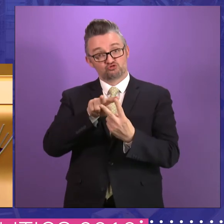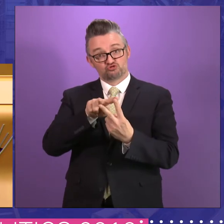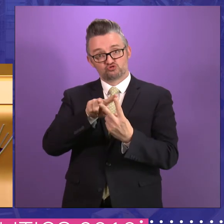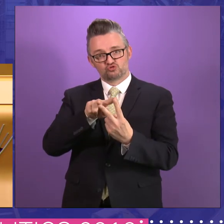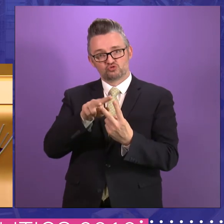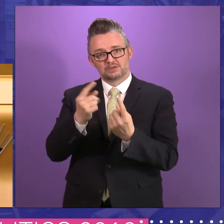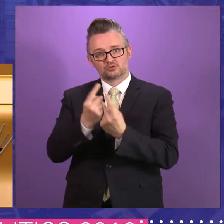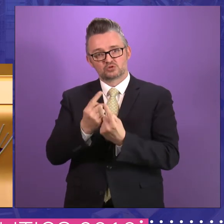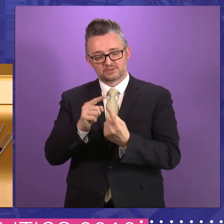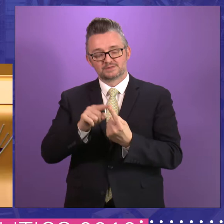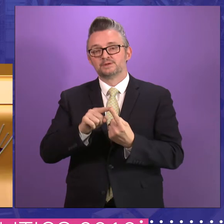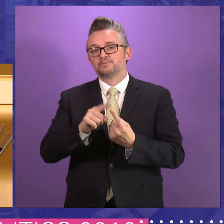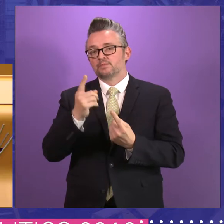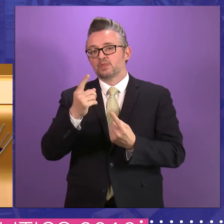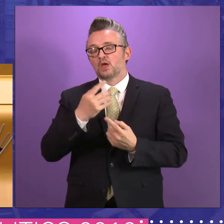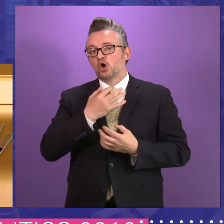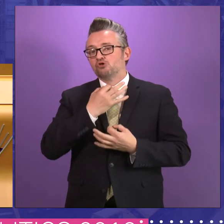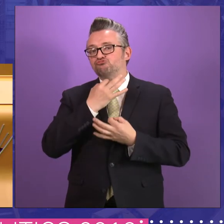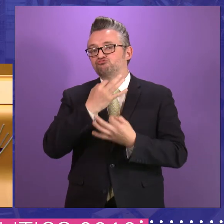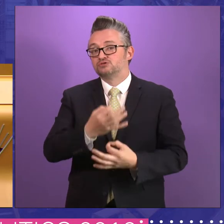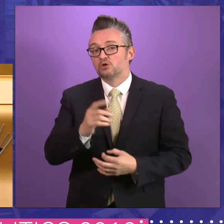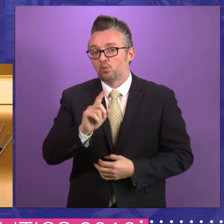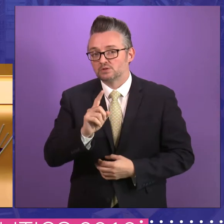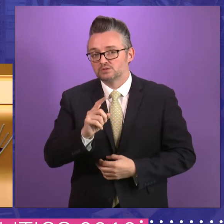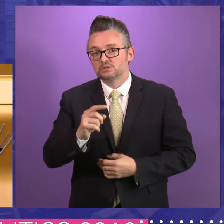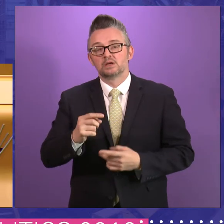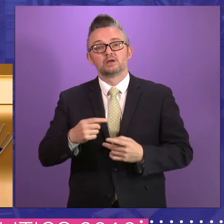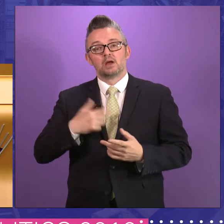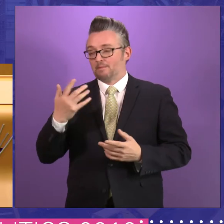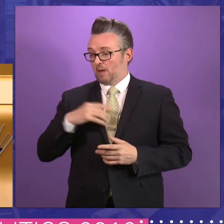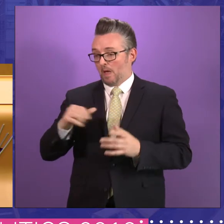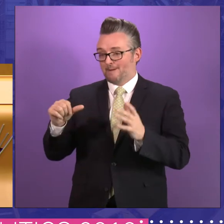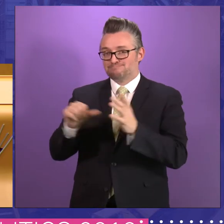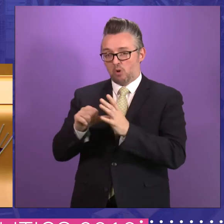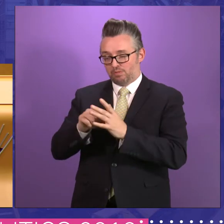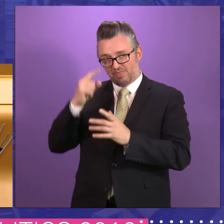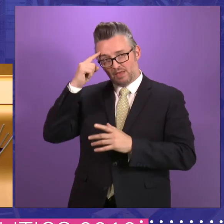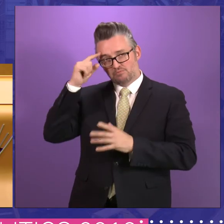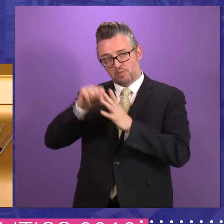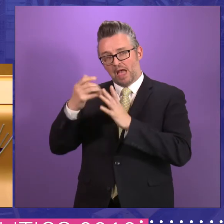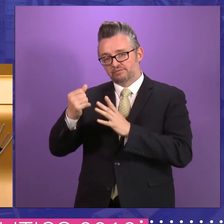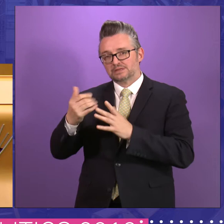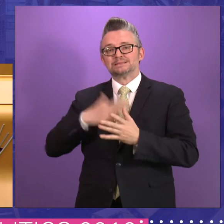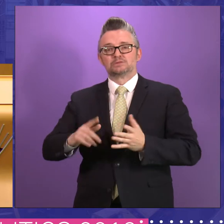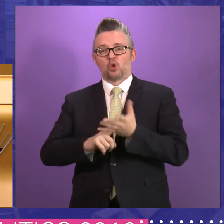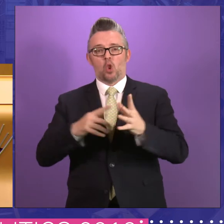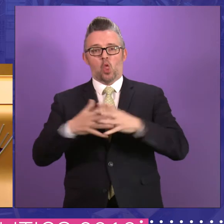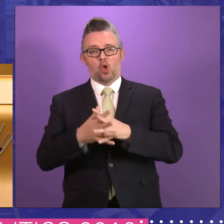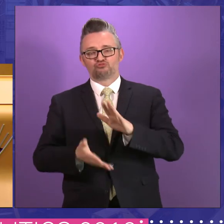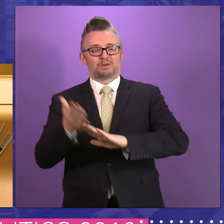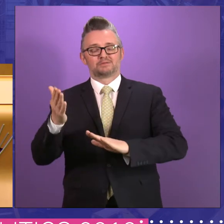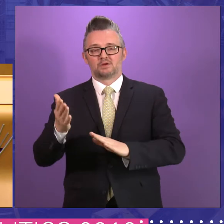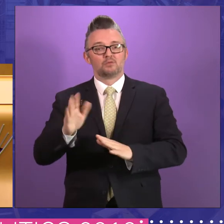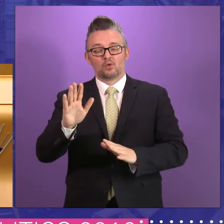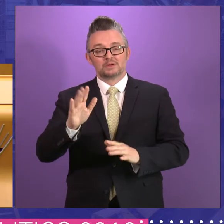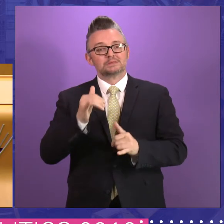think we are at risk of thinking because it's a legislature, if we've got a problem, we should legislate for it. And sometimes legislation